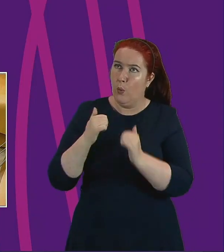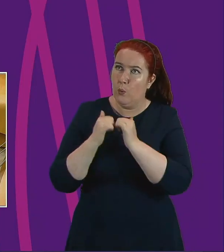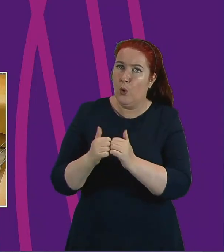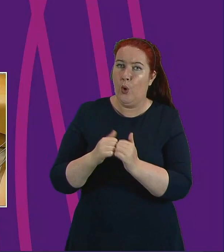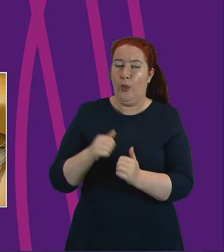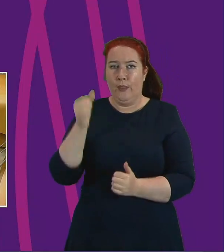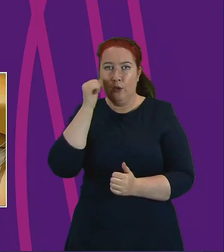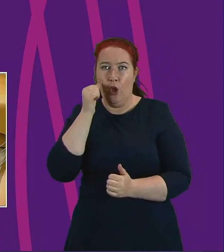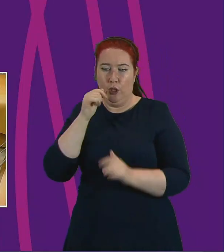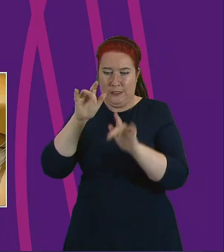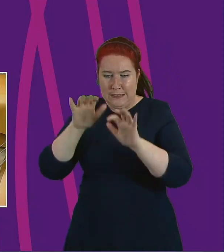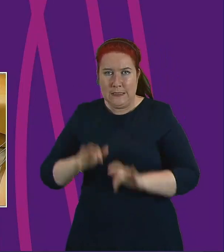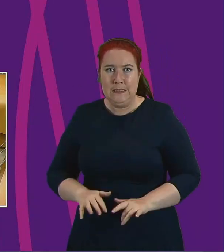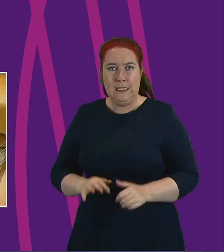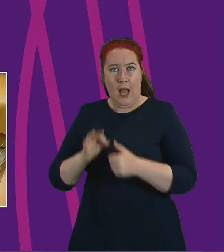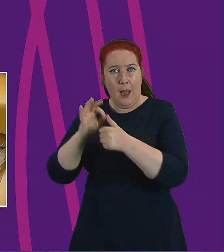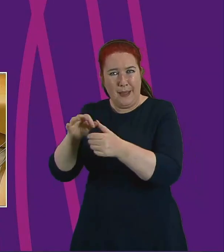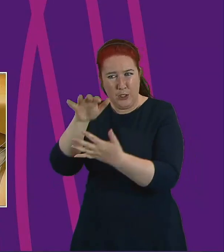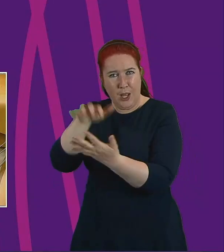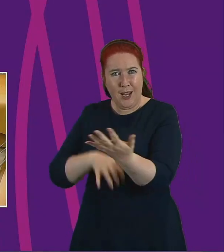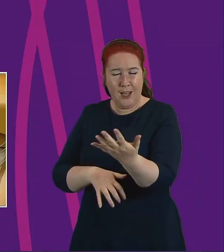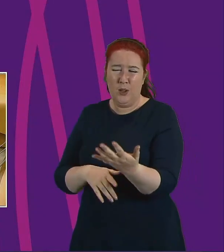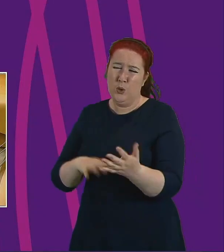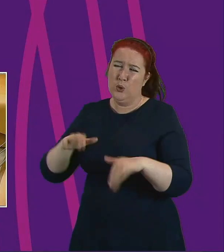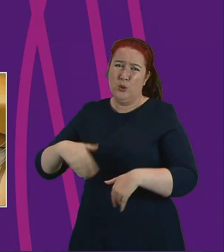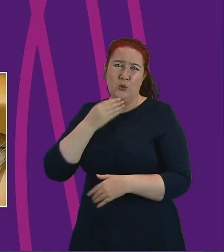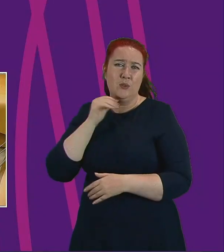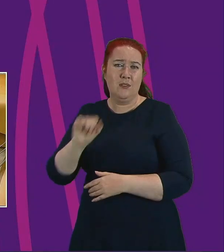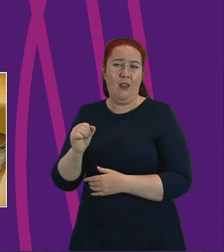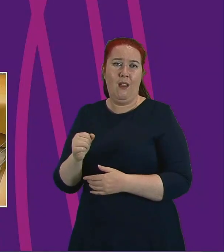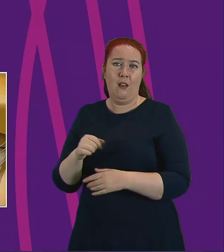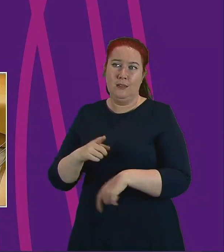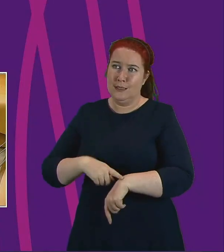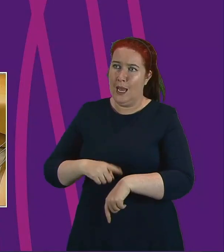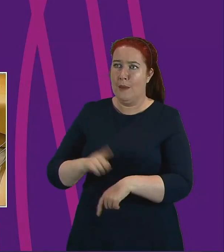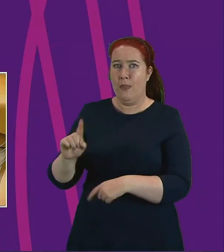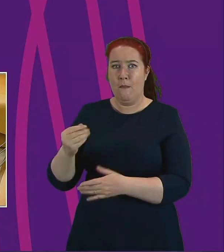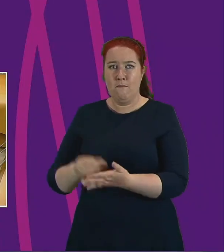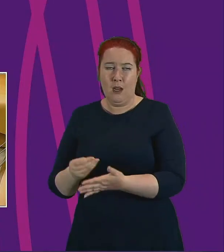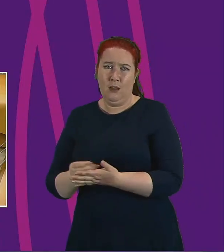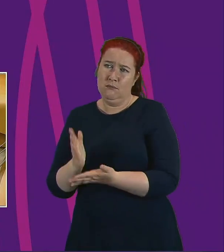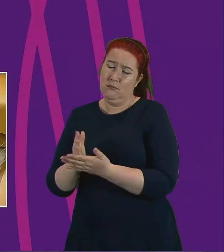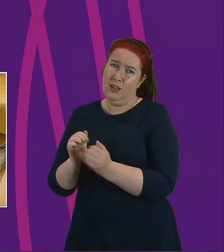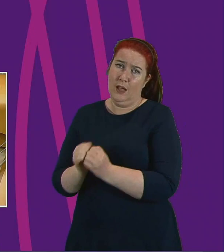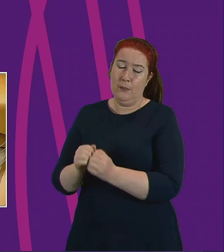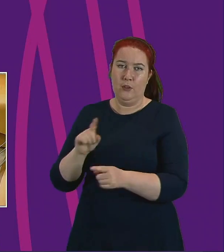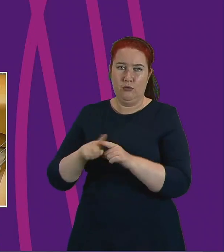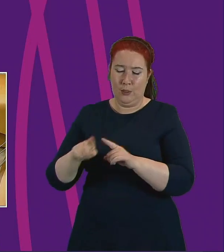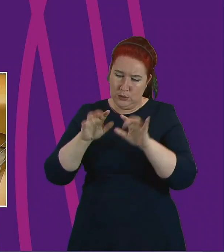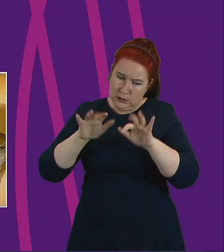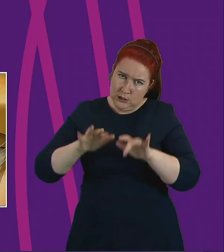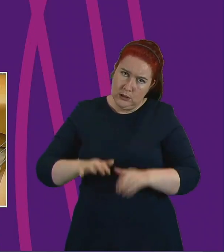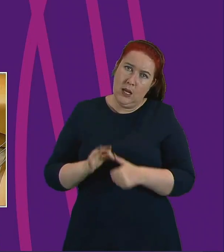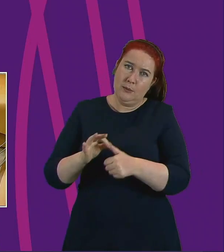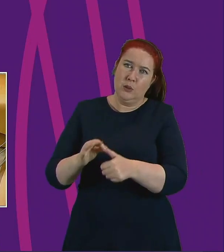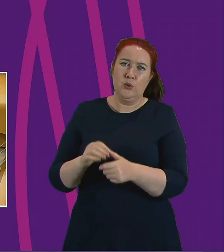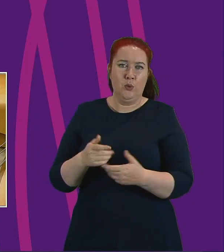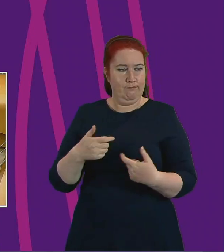applications and they shouldn't have to use their valuable resource, be that time or money, to secure the funding they need to continue.